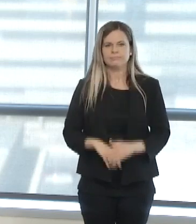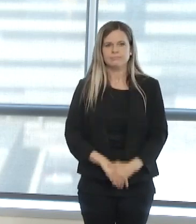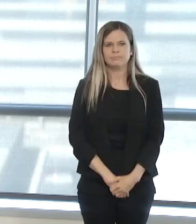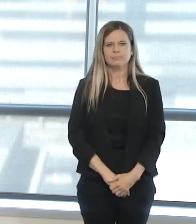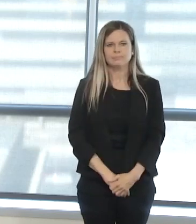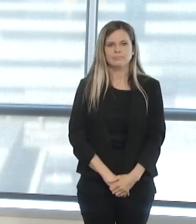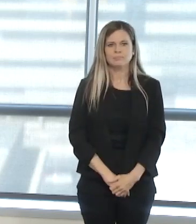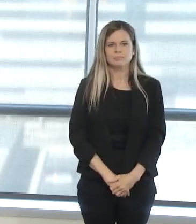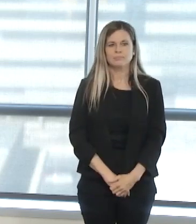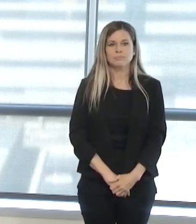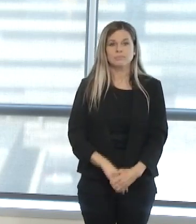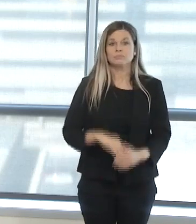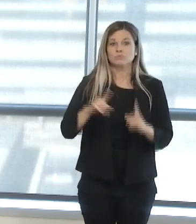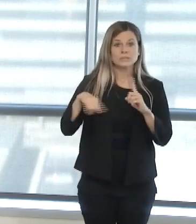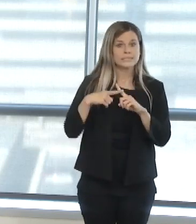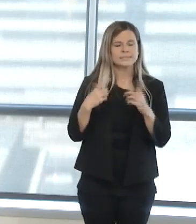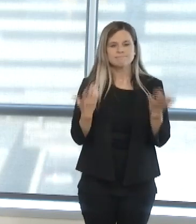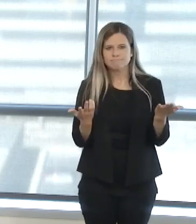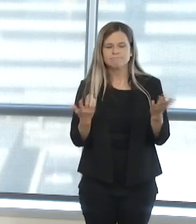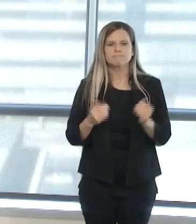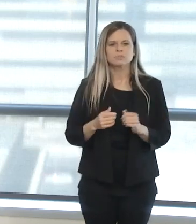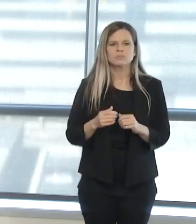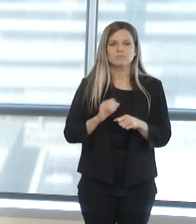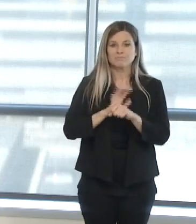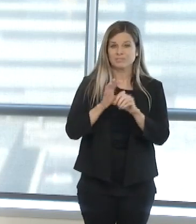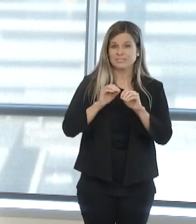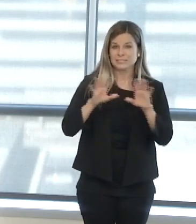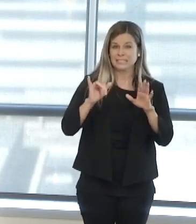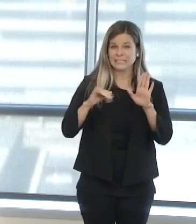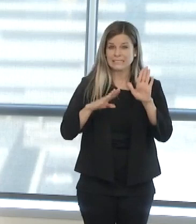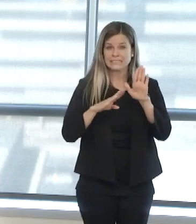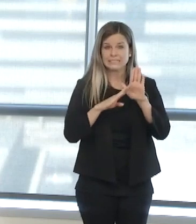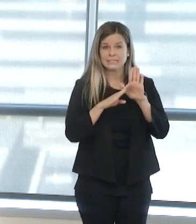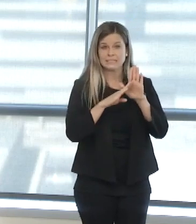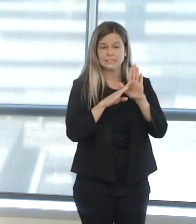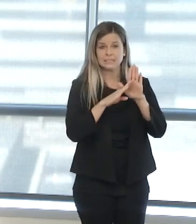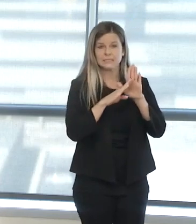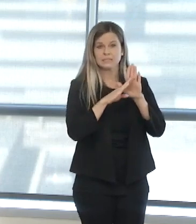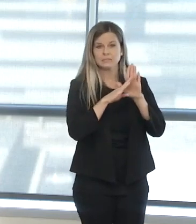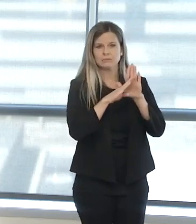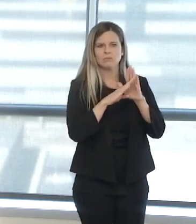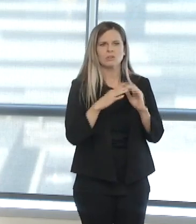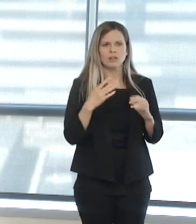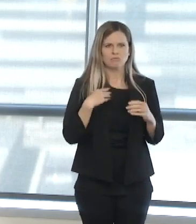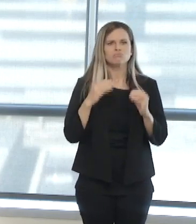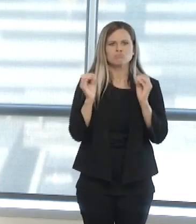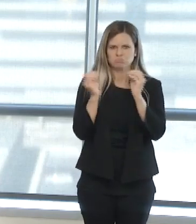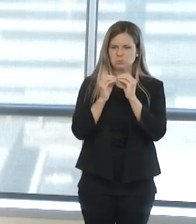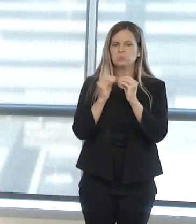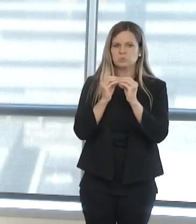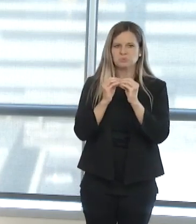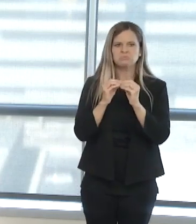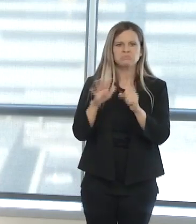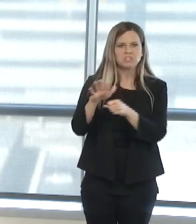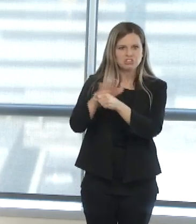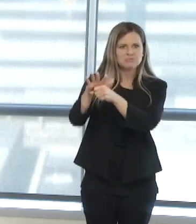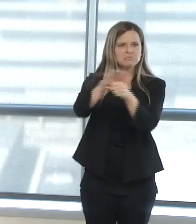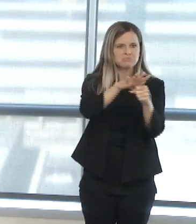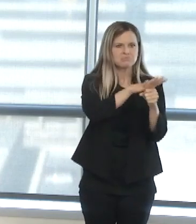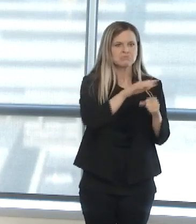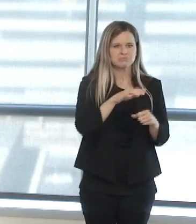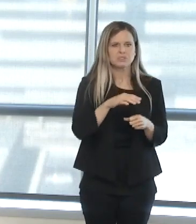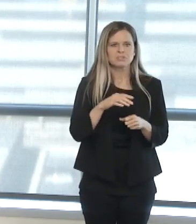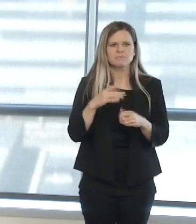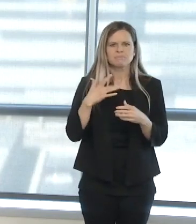continues in the COVID-19 surge, there are more and more areas that we see decreased volume of care. And